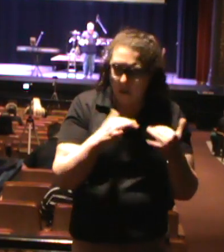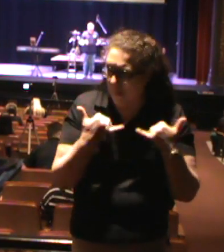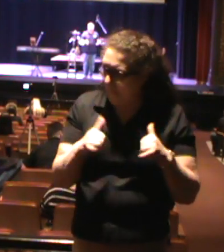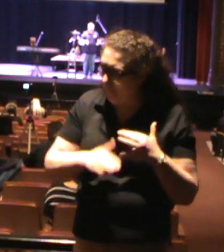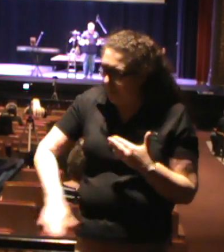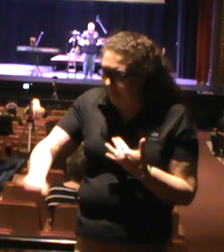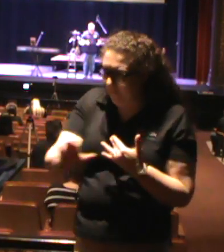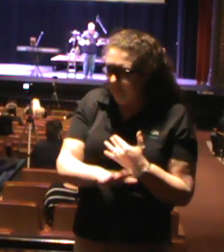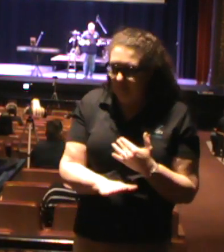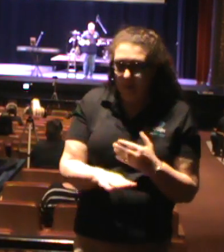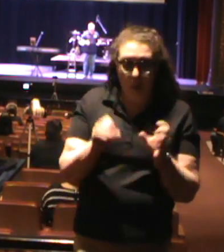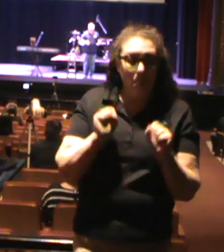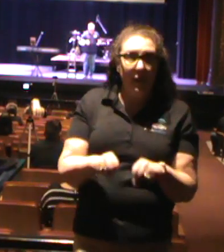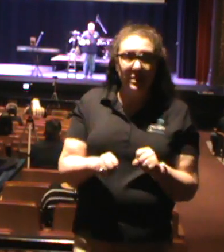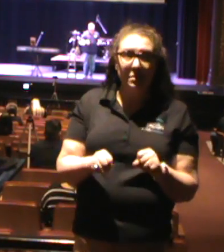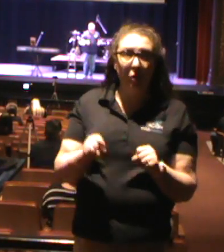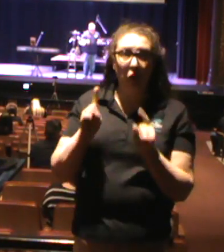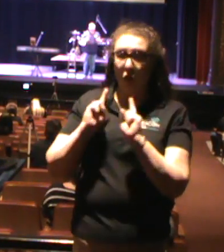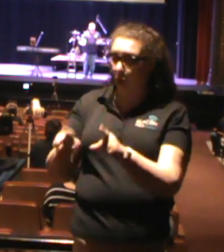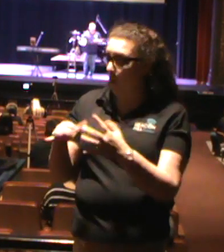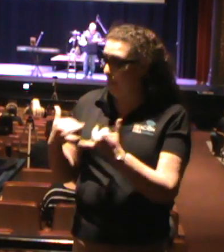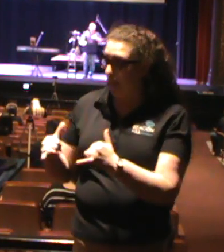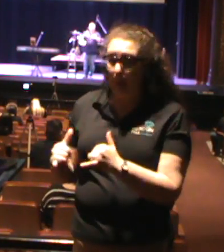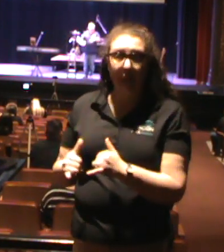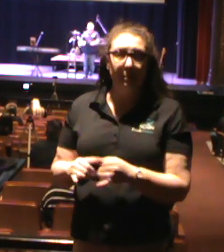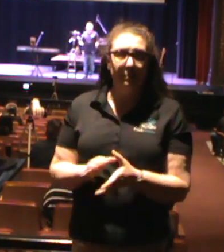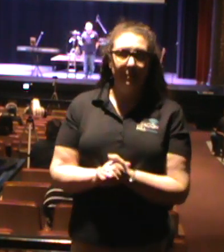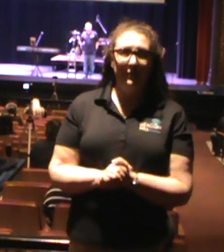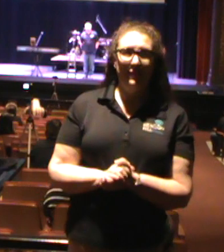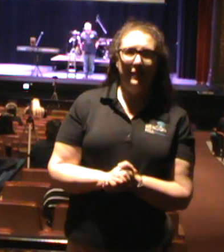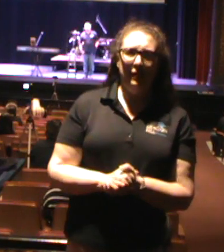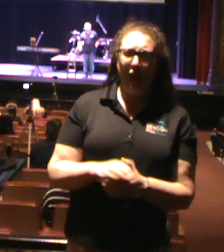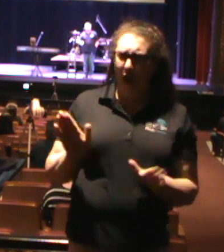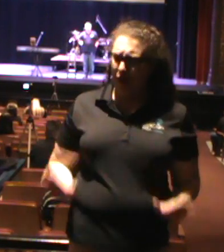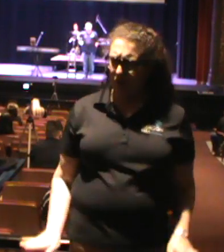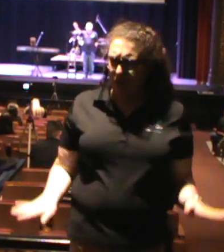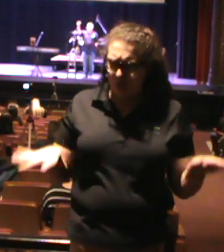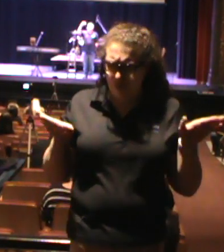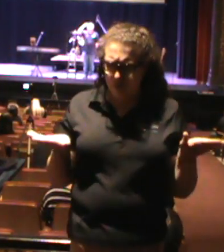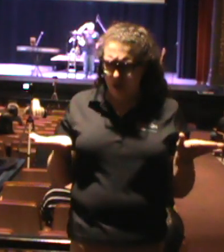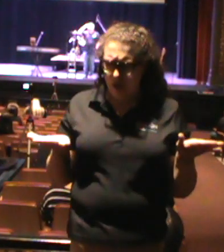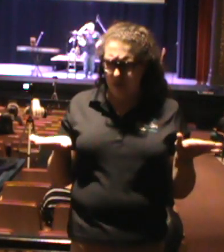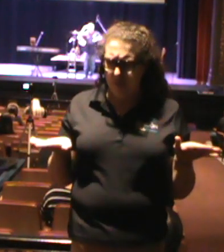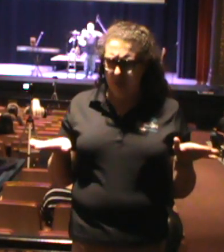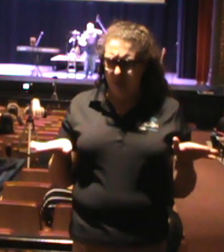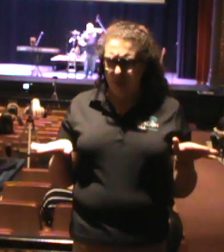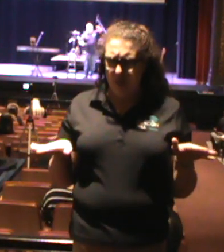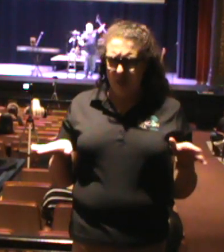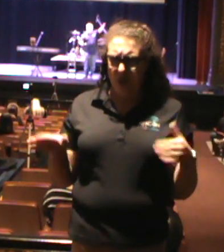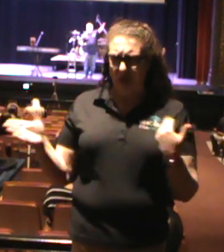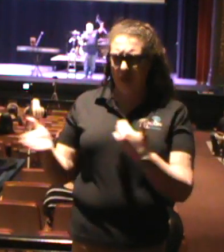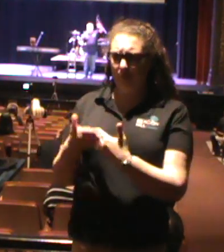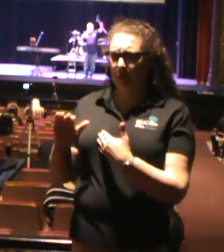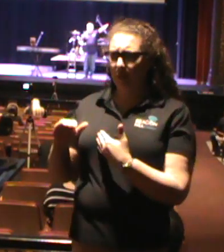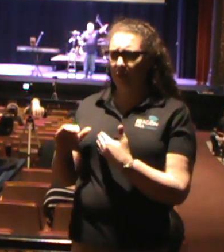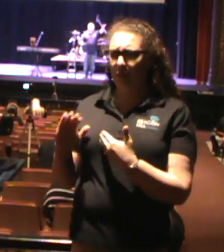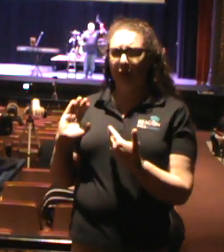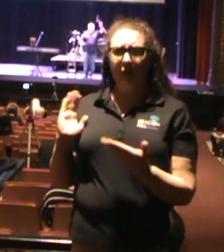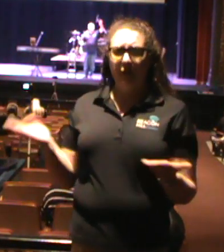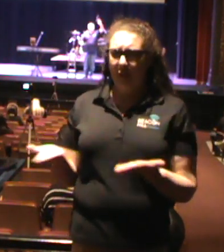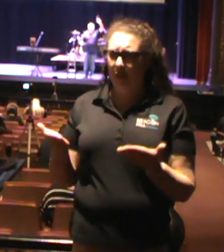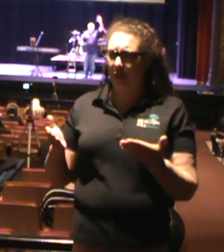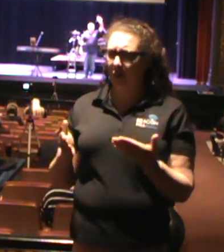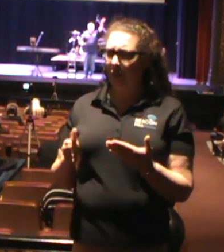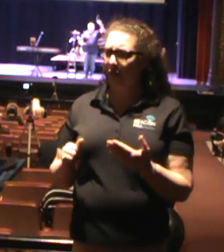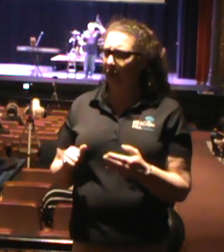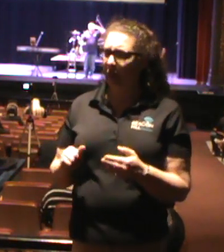to play on. You with me? Anybody else in here? You know, I grew up over there at Foreman Hill Park, and I played outside. And then down the street just a couple